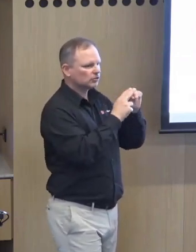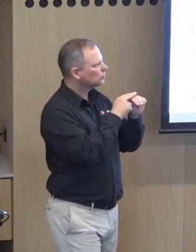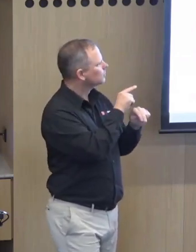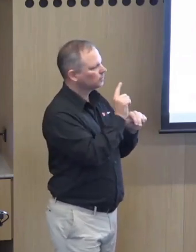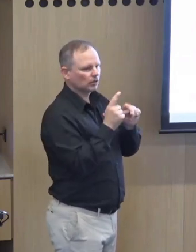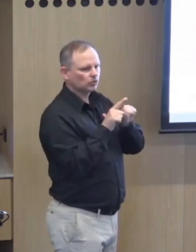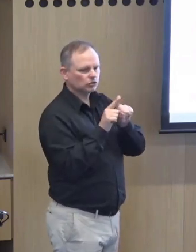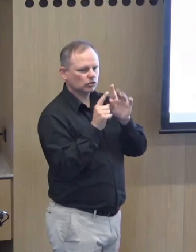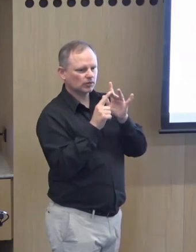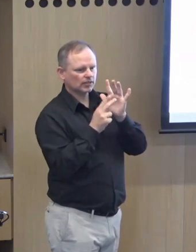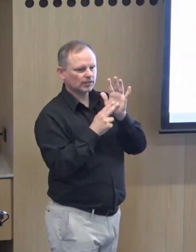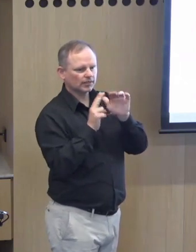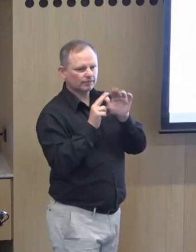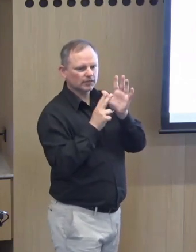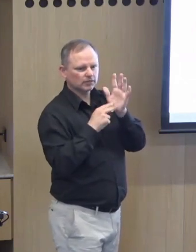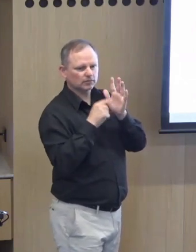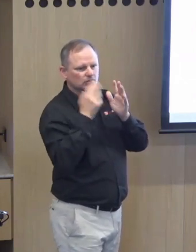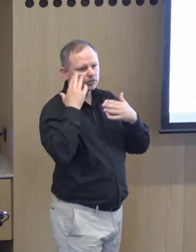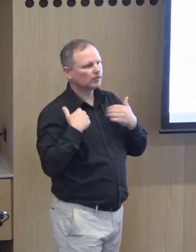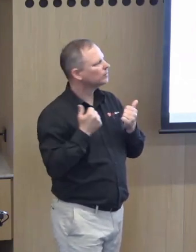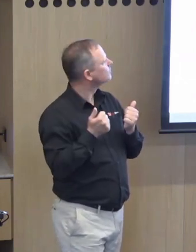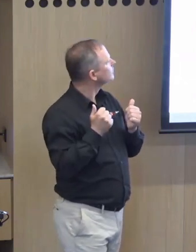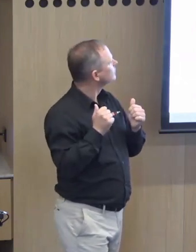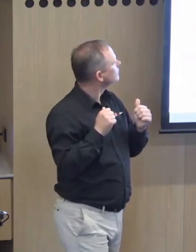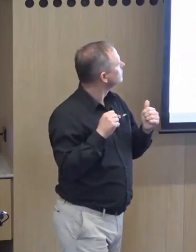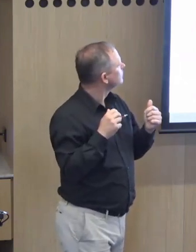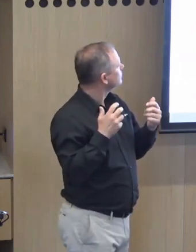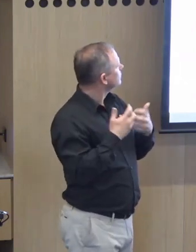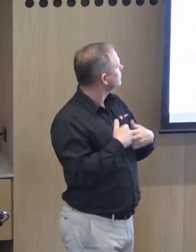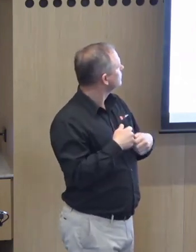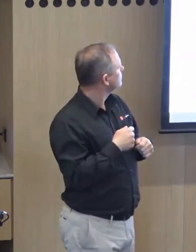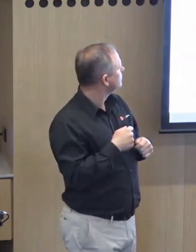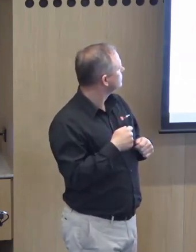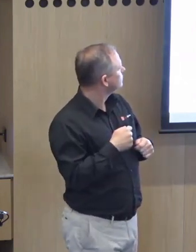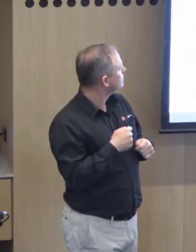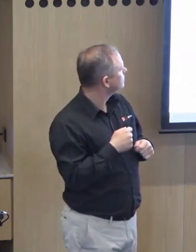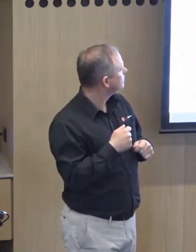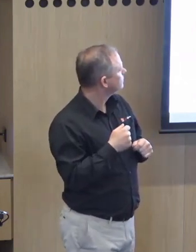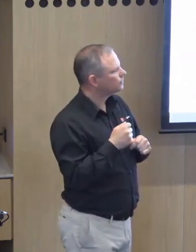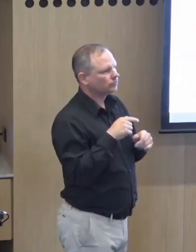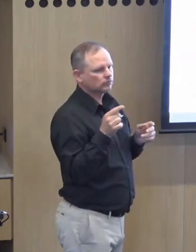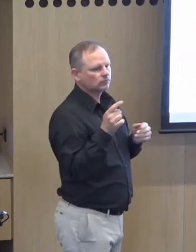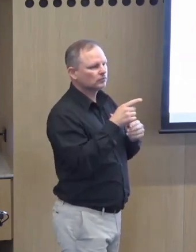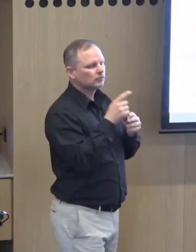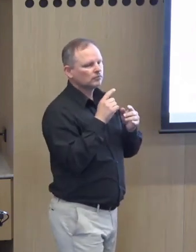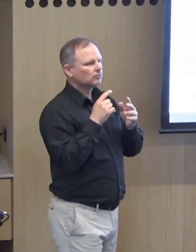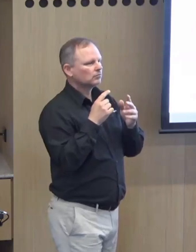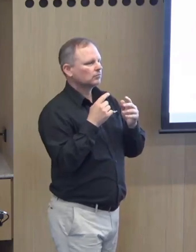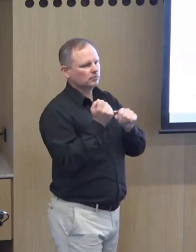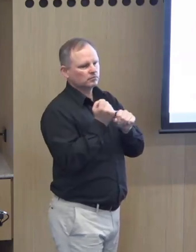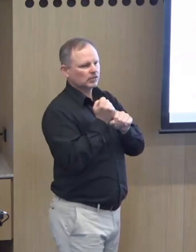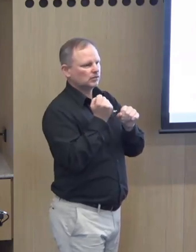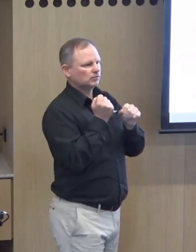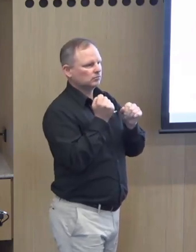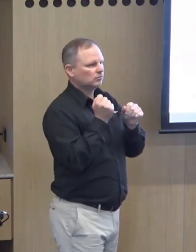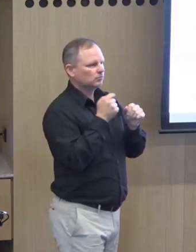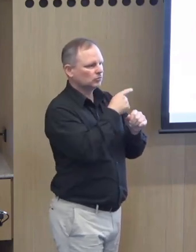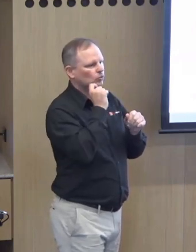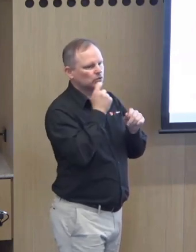And it's a matter of fact that and also has a consideration of mental health for infants, which is